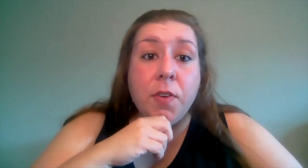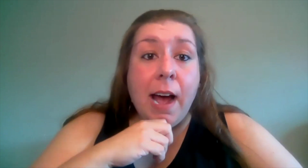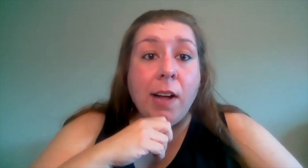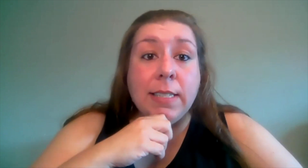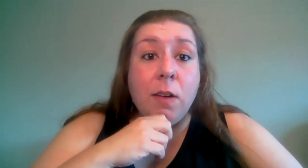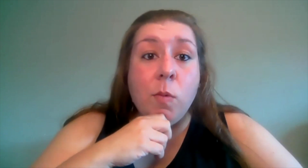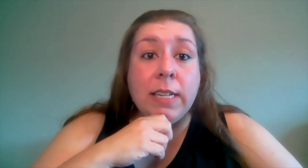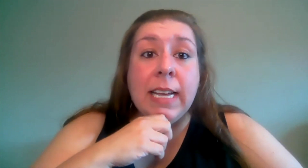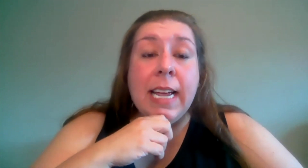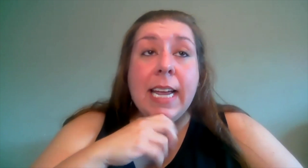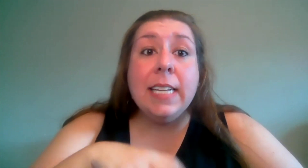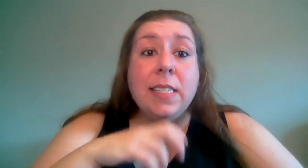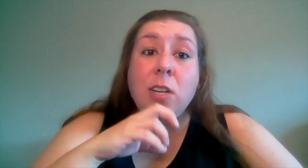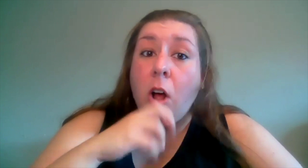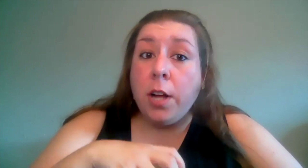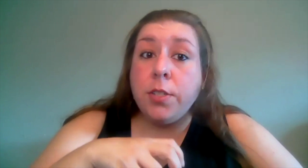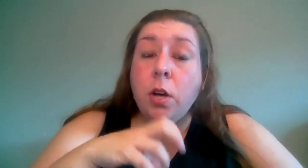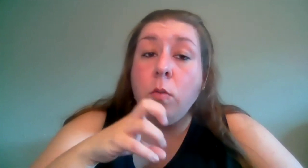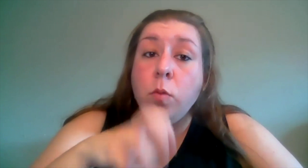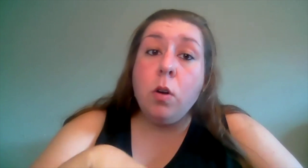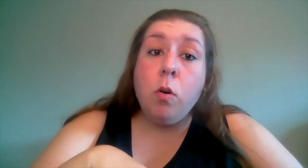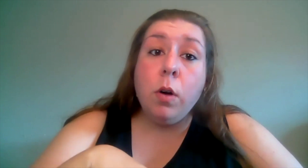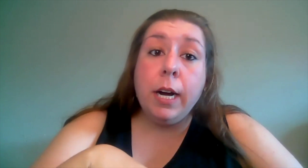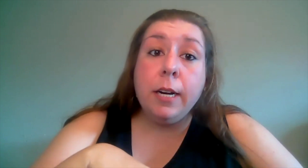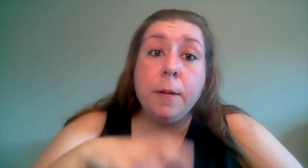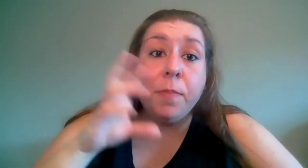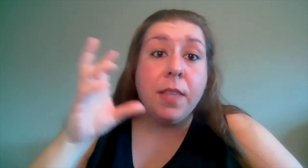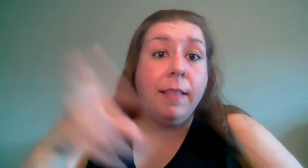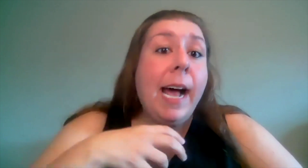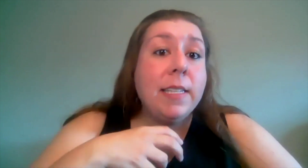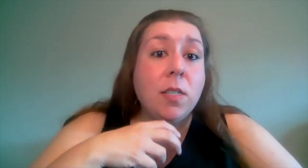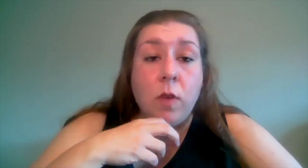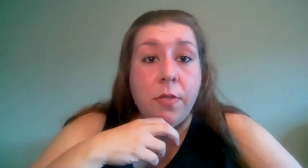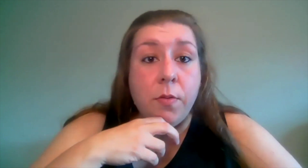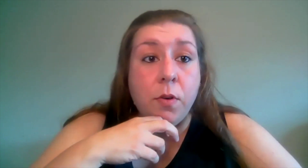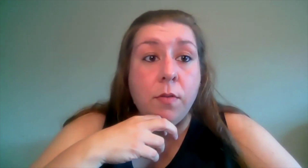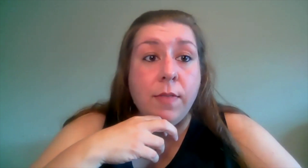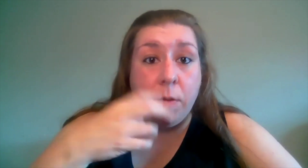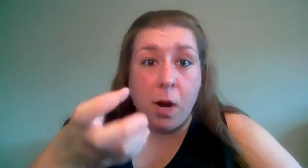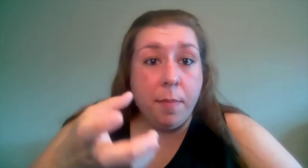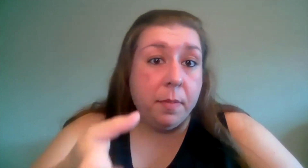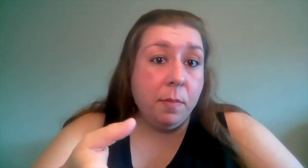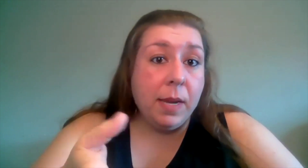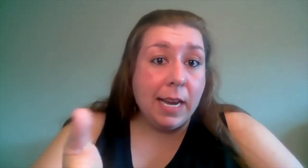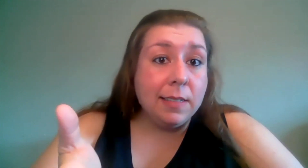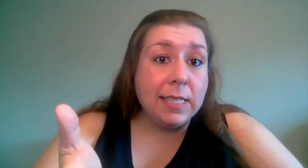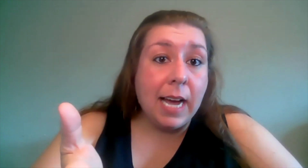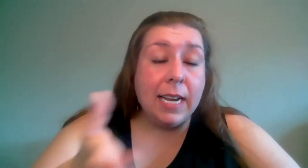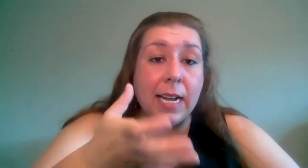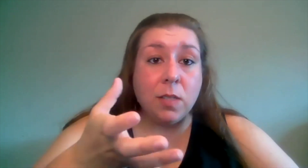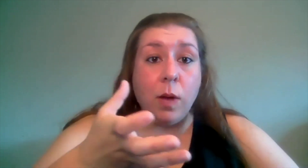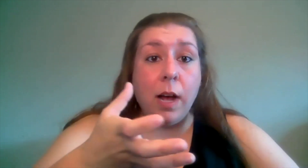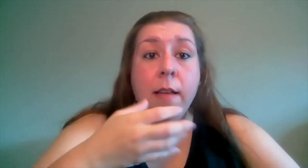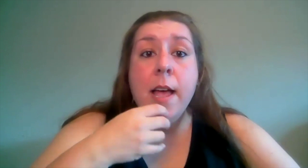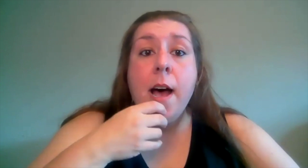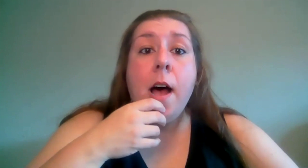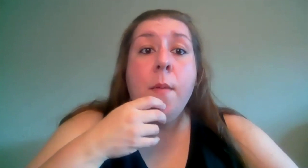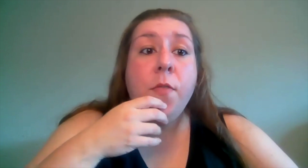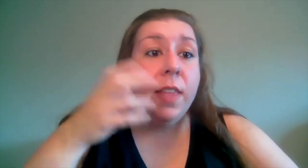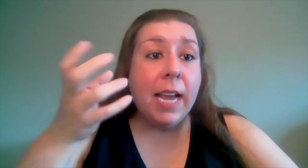for the outside ones is to also record the last run through that'll probably be inside as well um for the